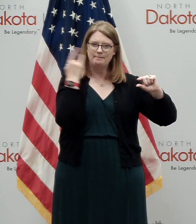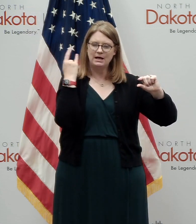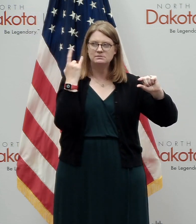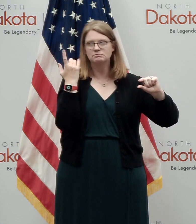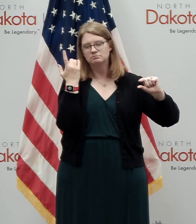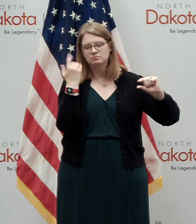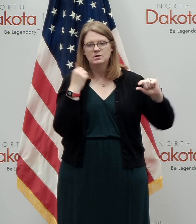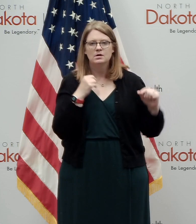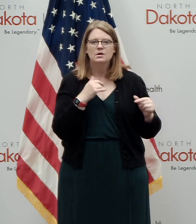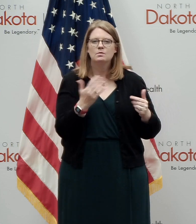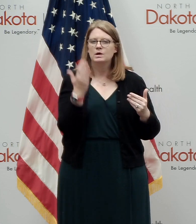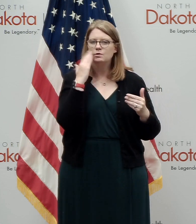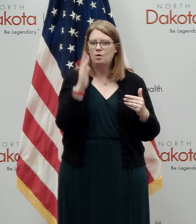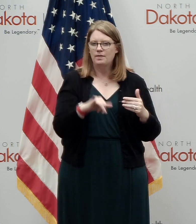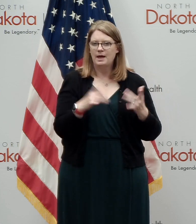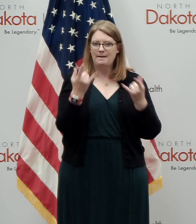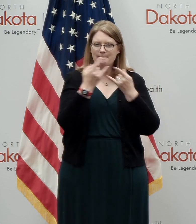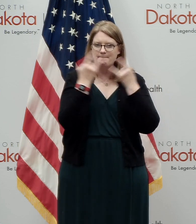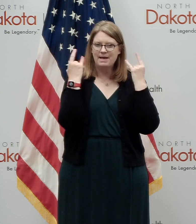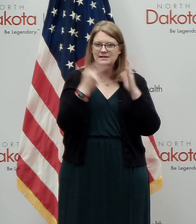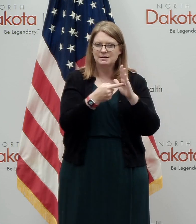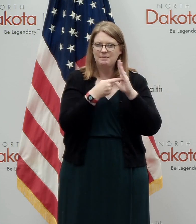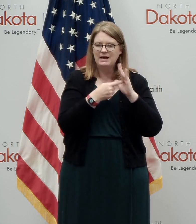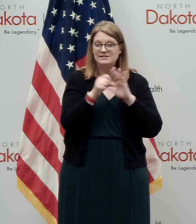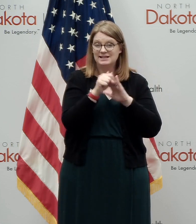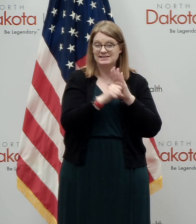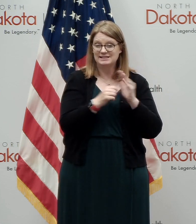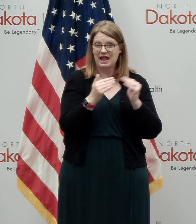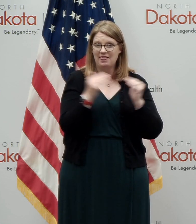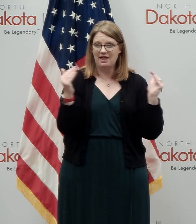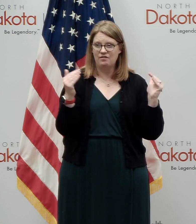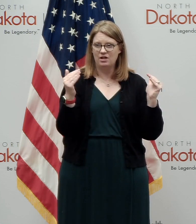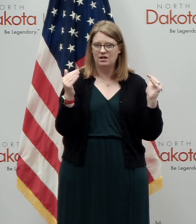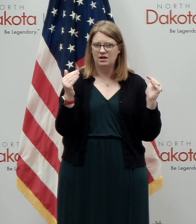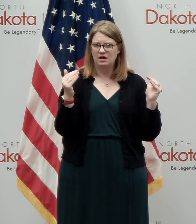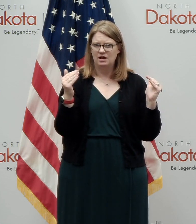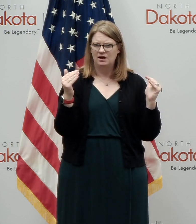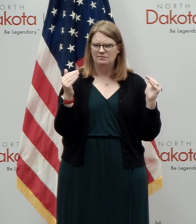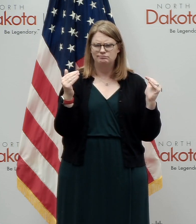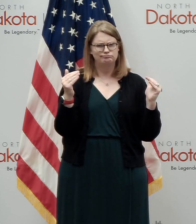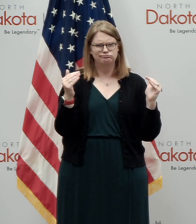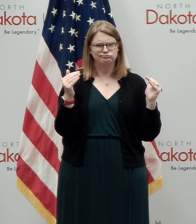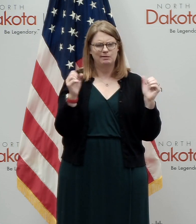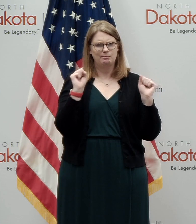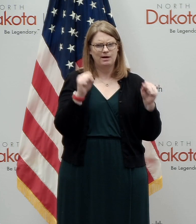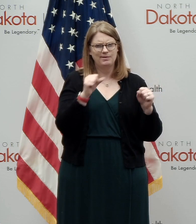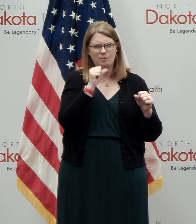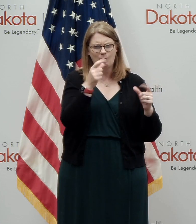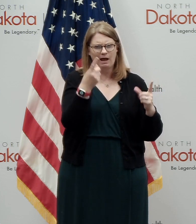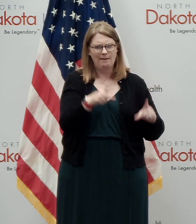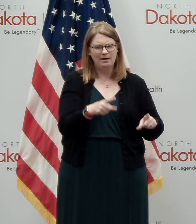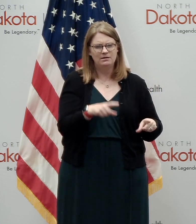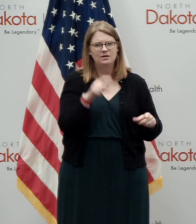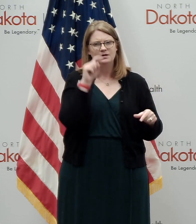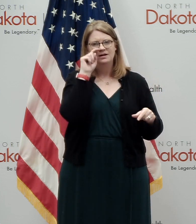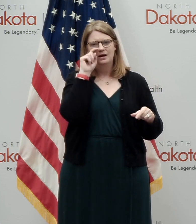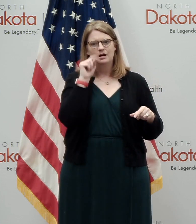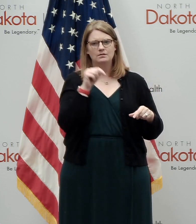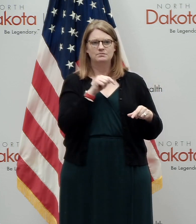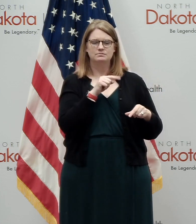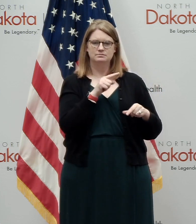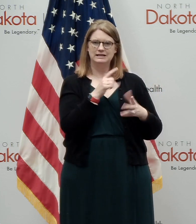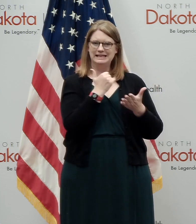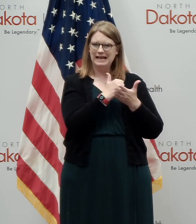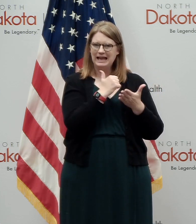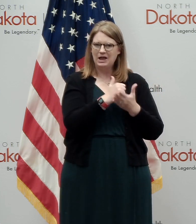in a state where we know that, uh, mask mandates at a state level are not in, likely in our future, uh, that this is a way to try to